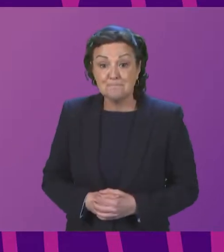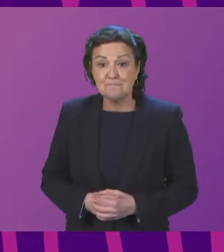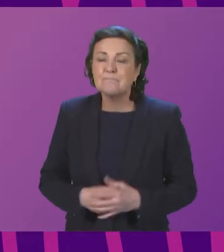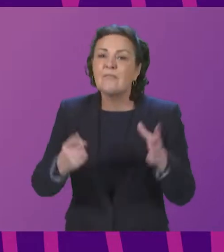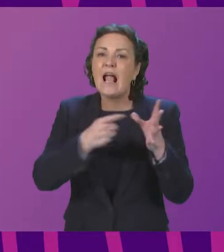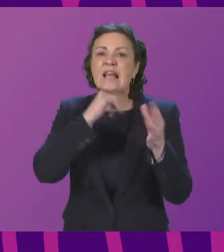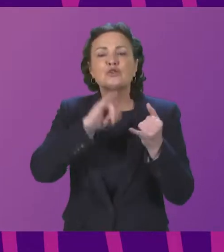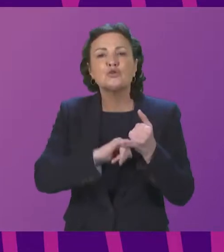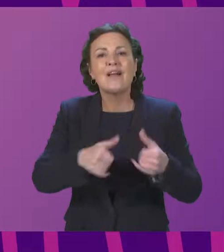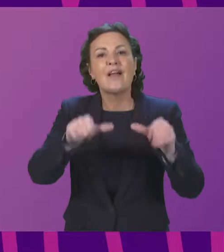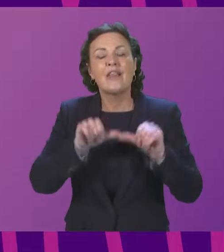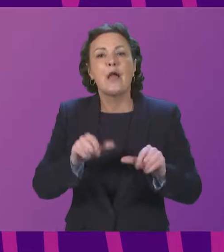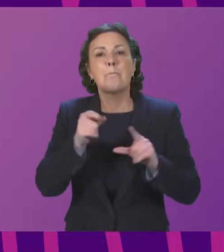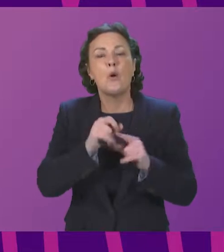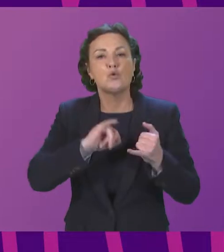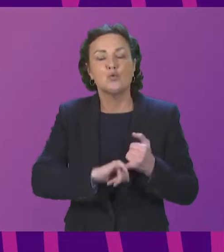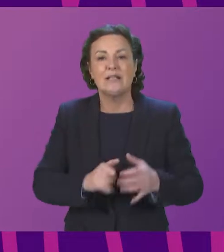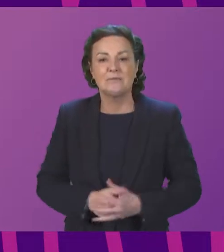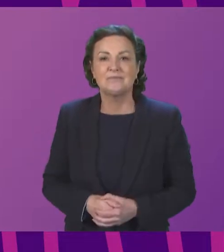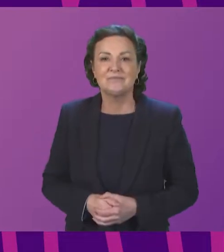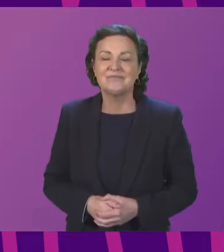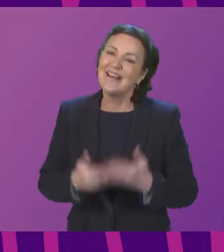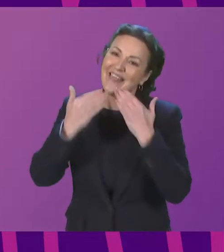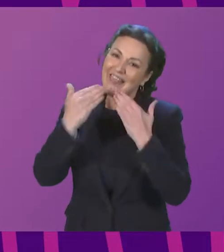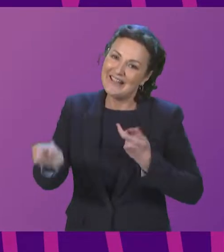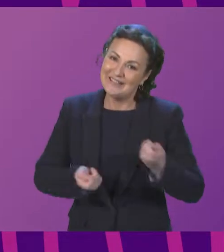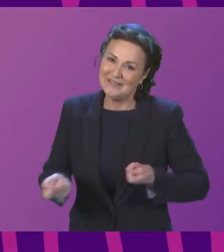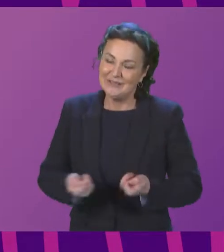Alexander Stewart and then Paul Sweeney. Thank you convener.